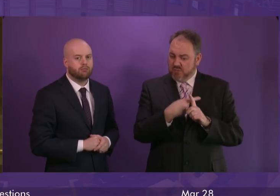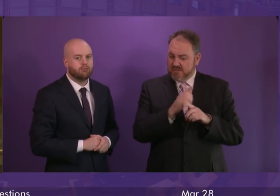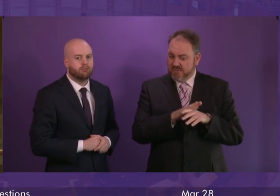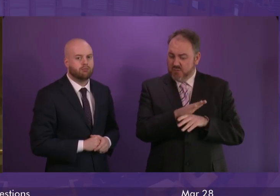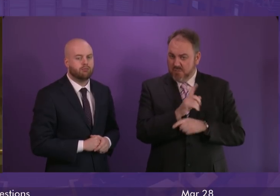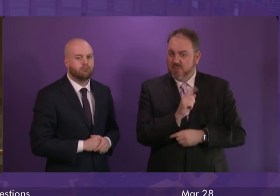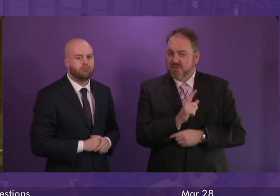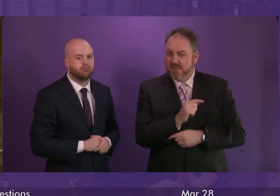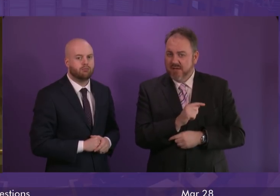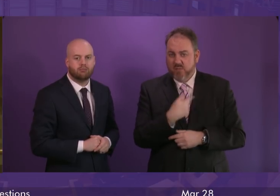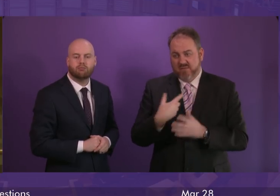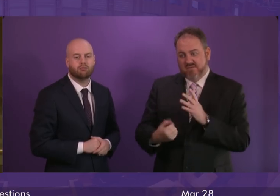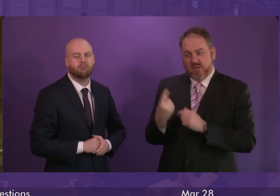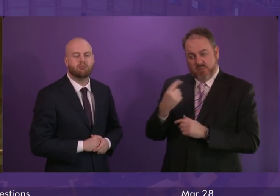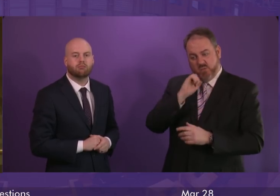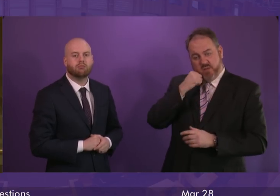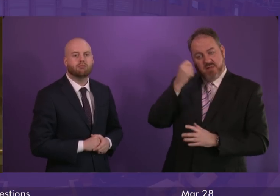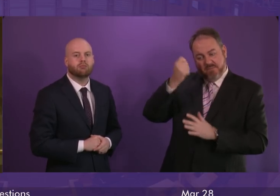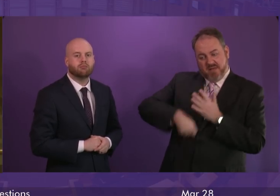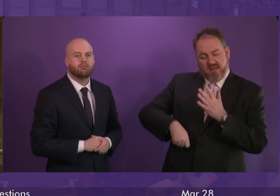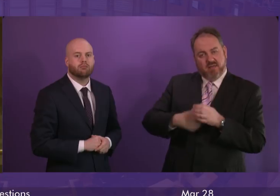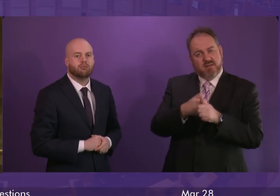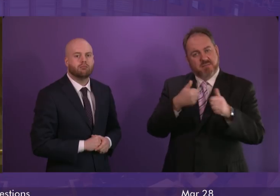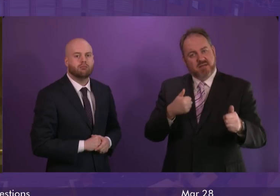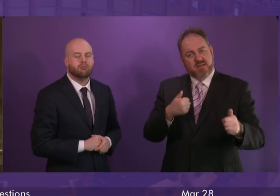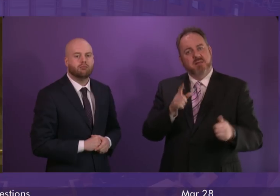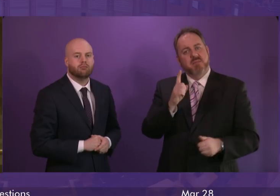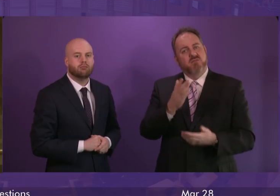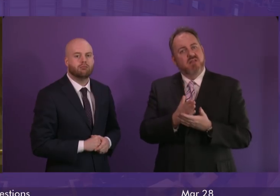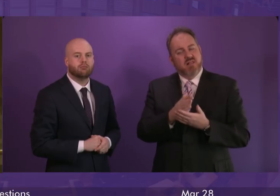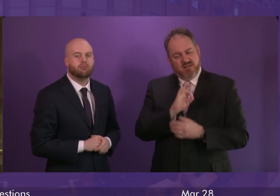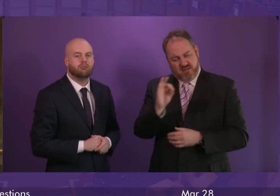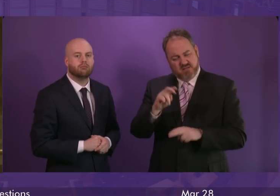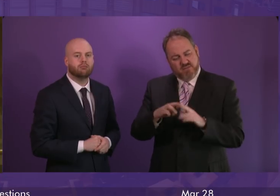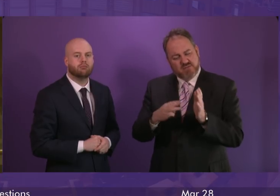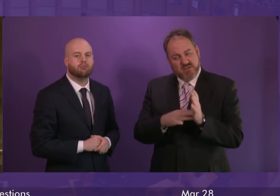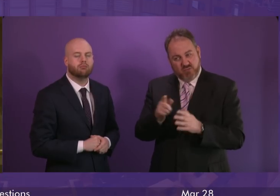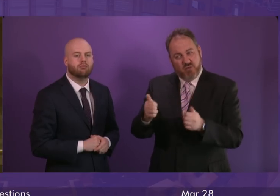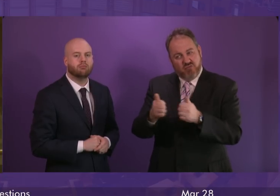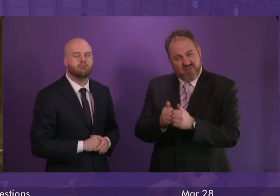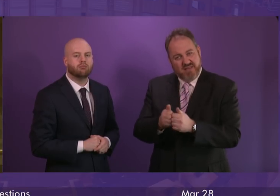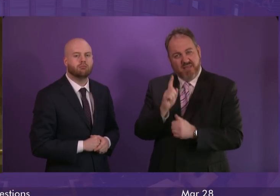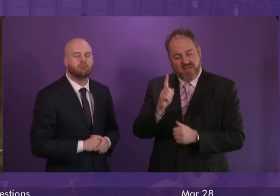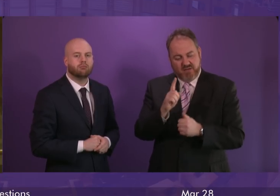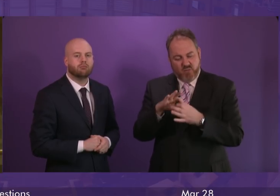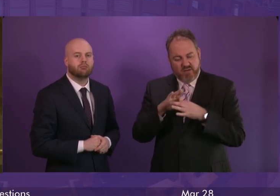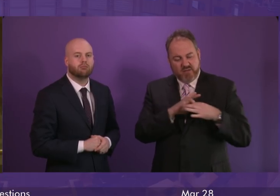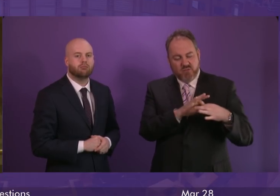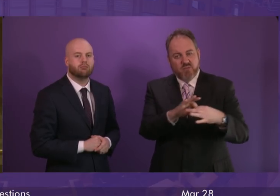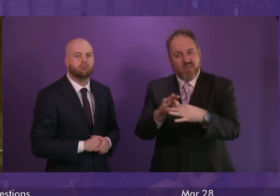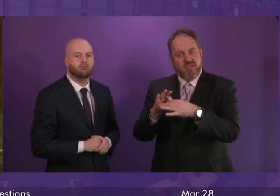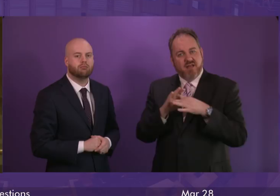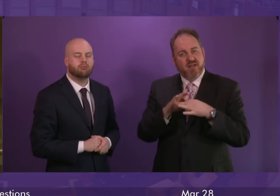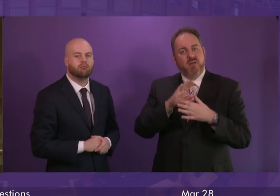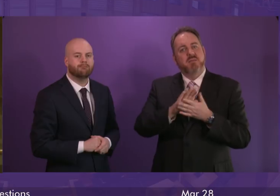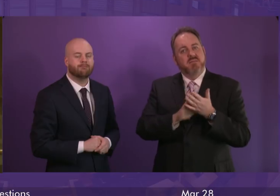identified and while there is still some distance to travel, does the First Minister agree that this is a strong testament to that united approach, which will